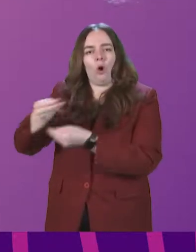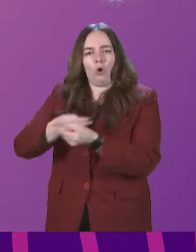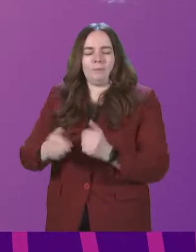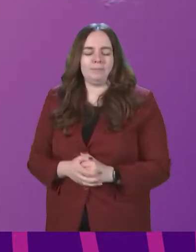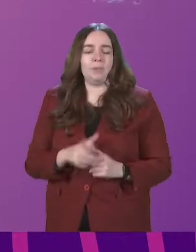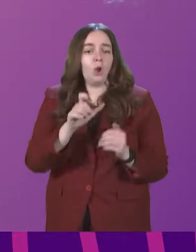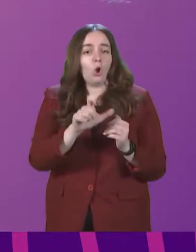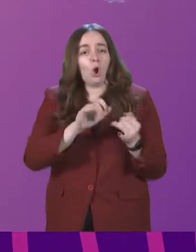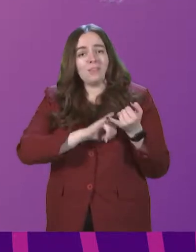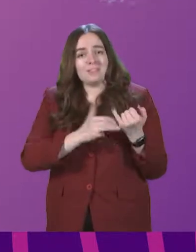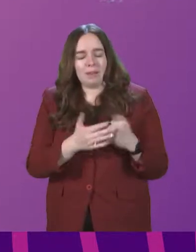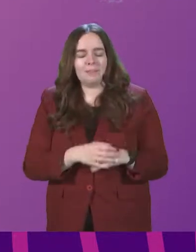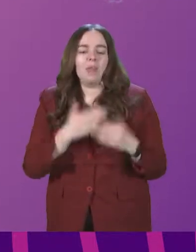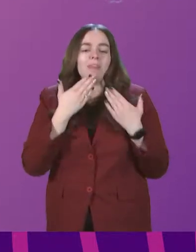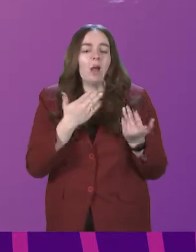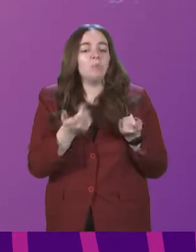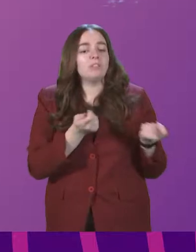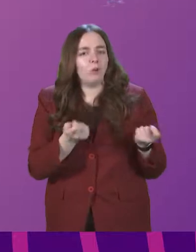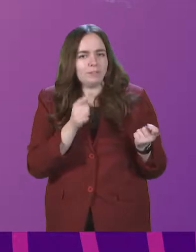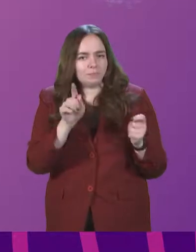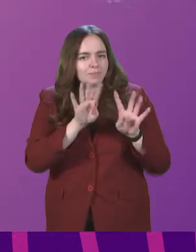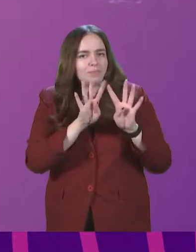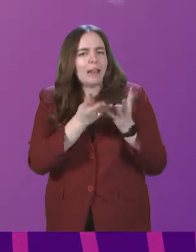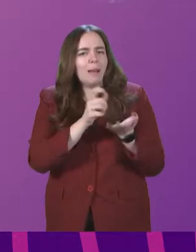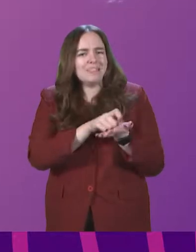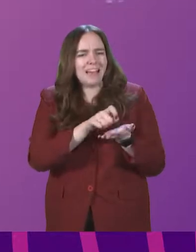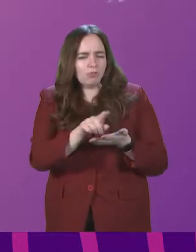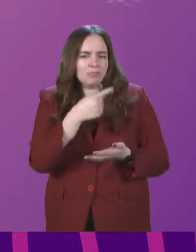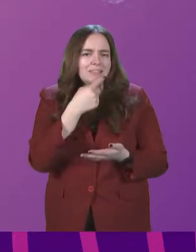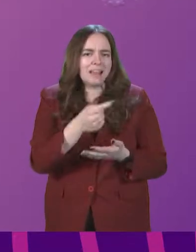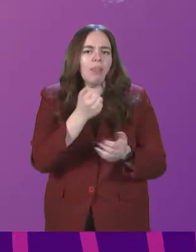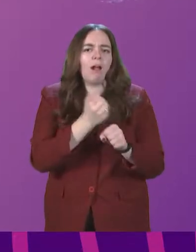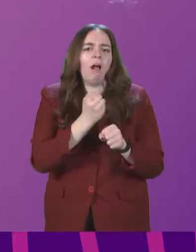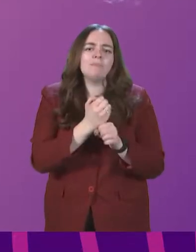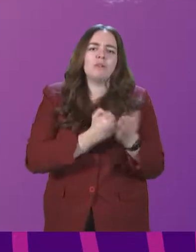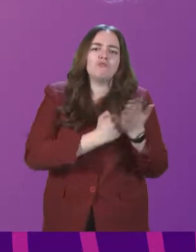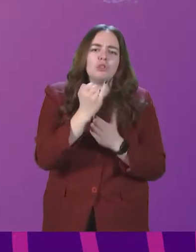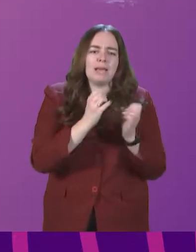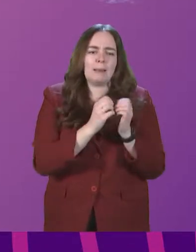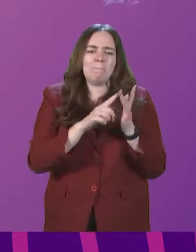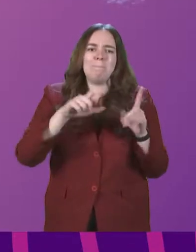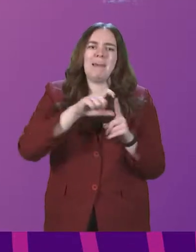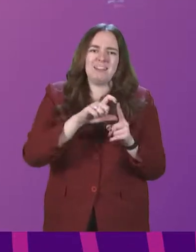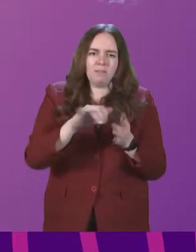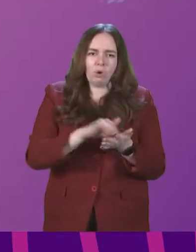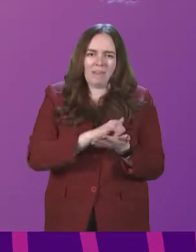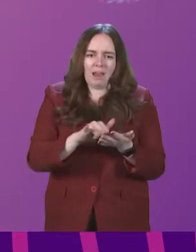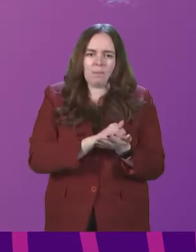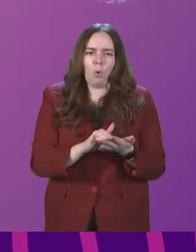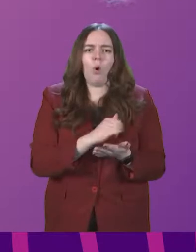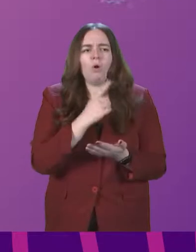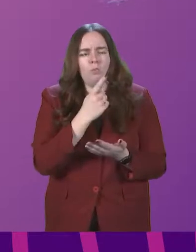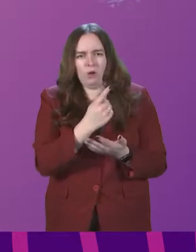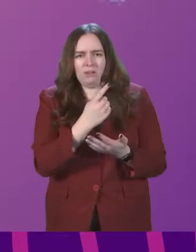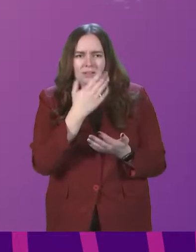Colin Smith. The Cabinet Secretary has just said the Government rejected bids for the airport, one preferred bidder, but it seems more